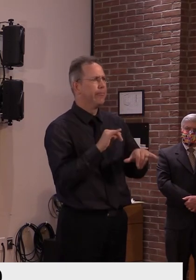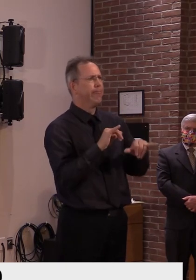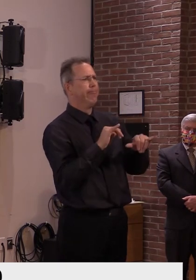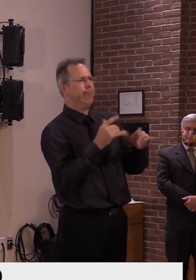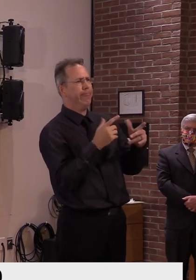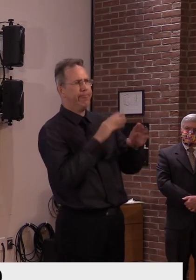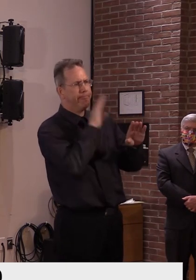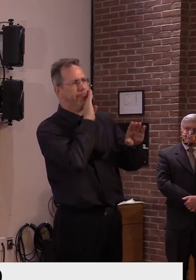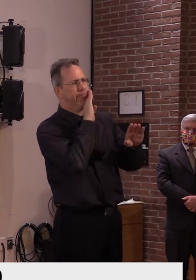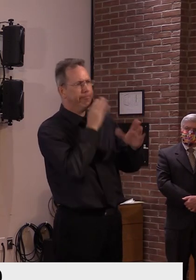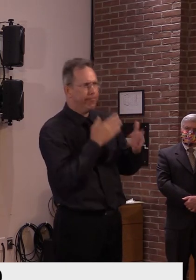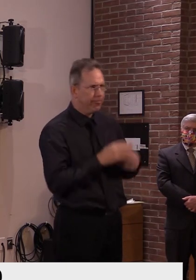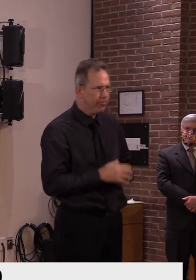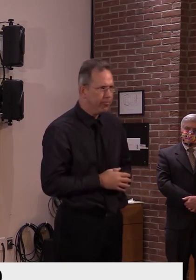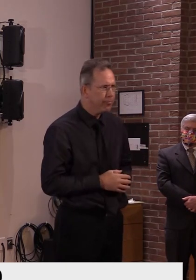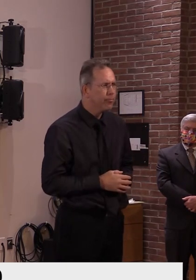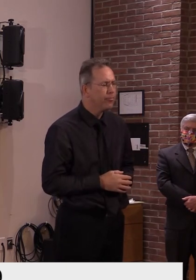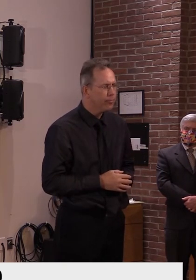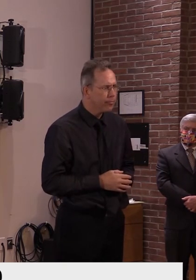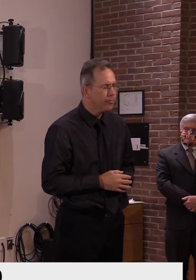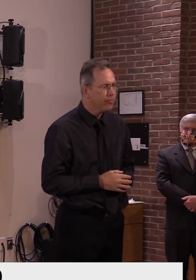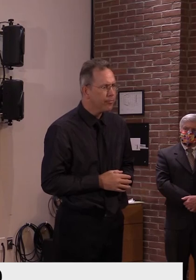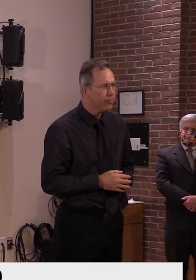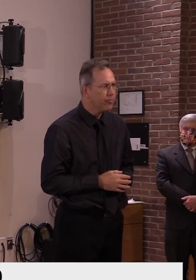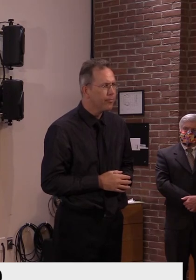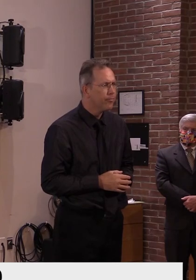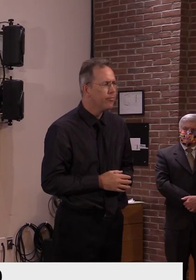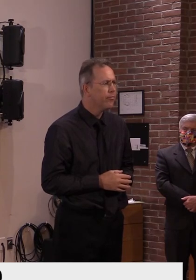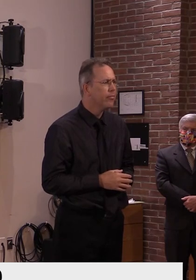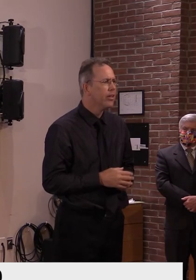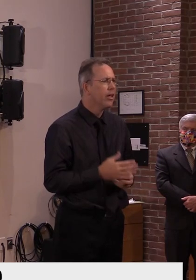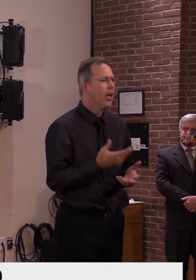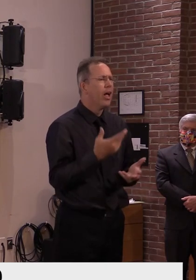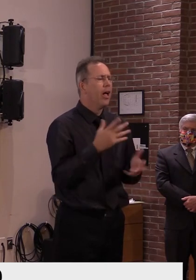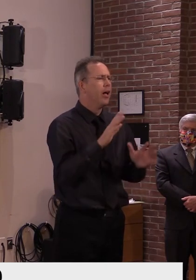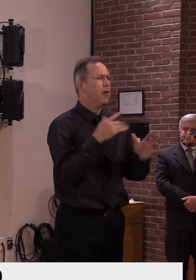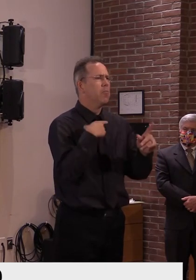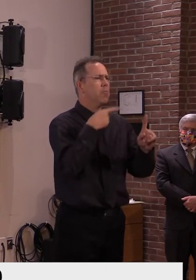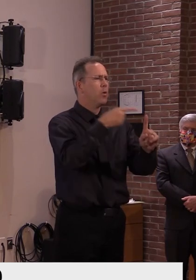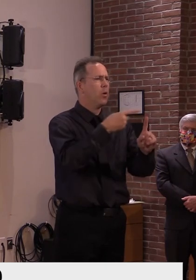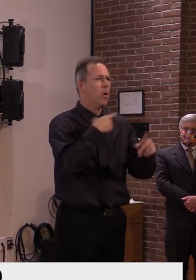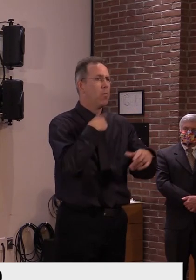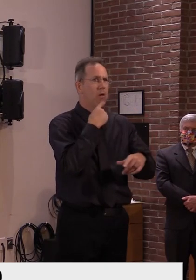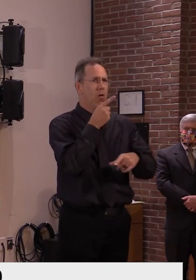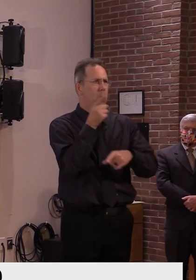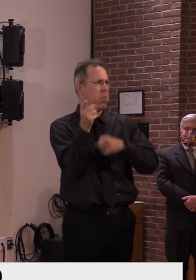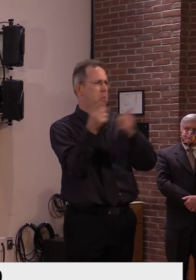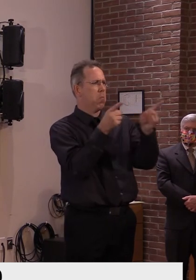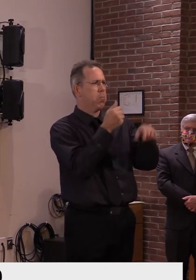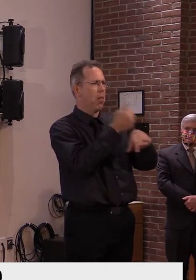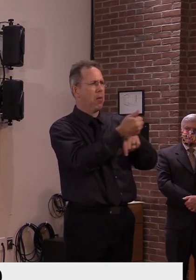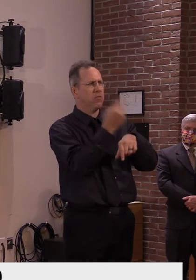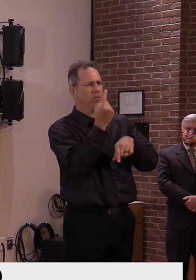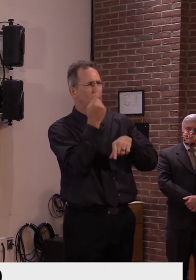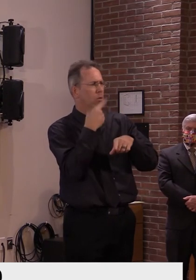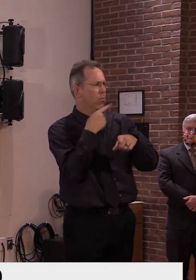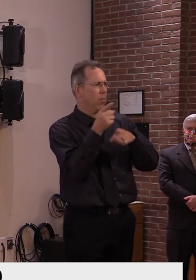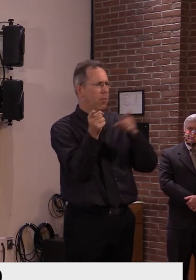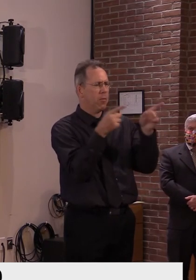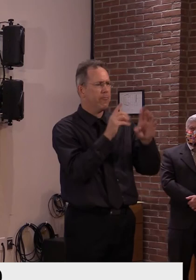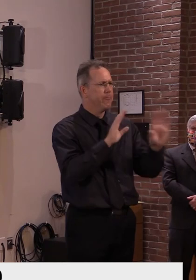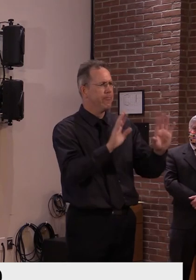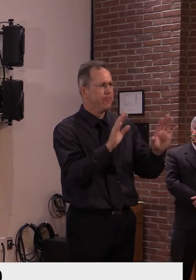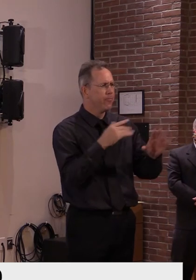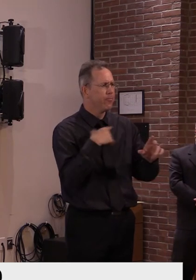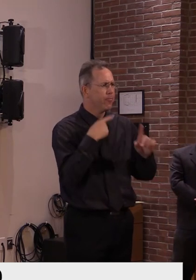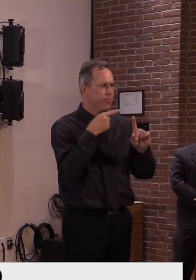that again, uh, there's a lot of, uh, finger pointing, uh, going on, uh, but the pandemic has led us, uh, to the point where,